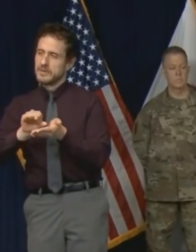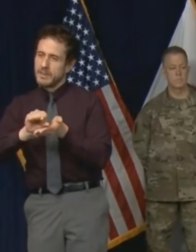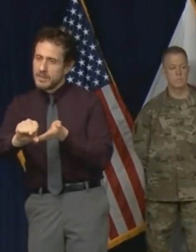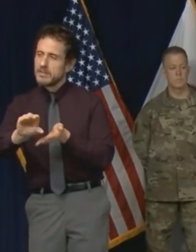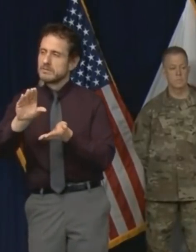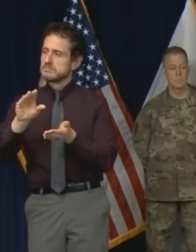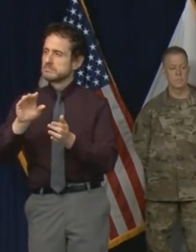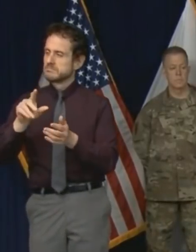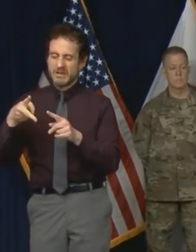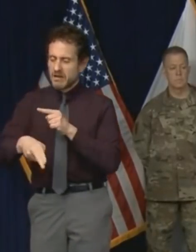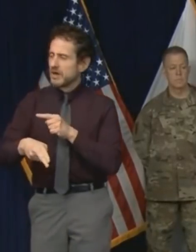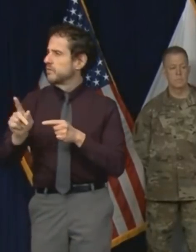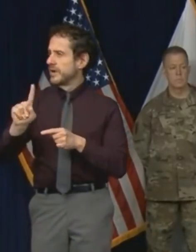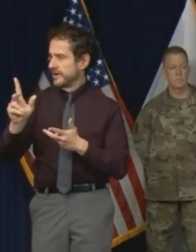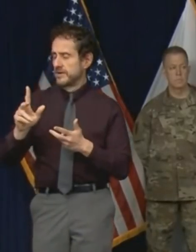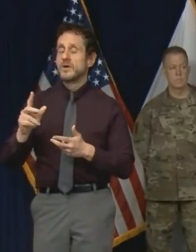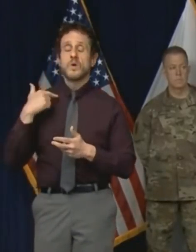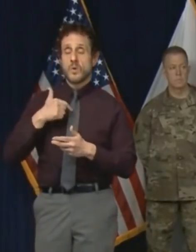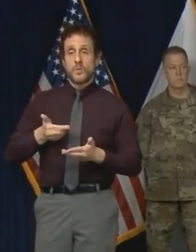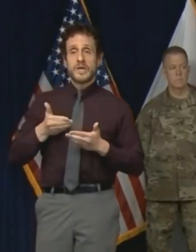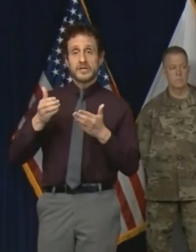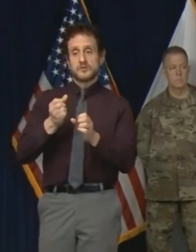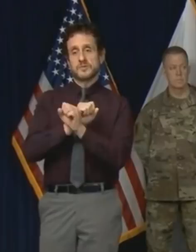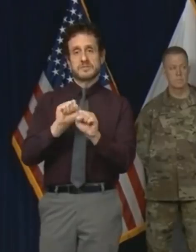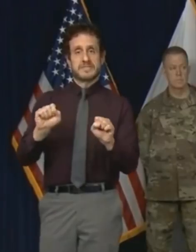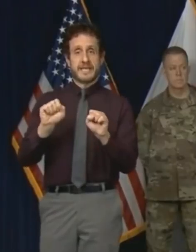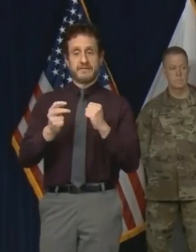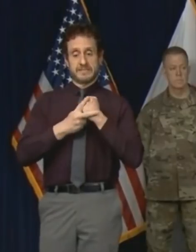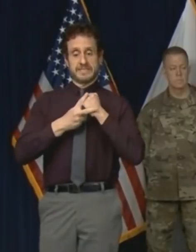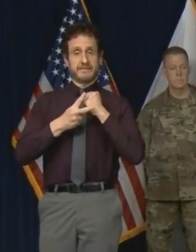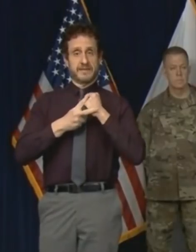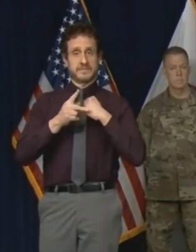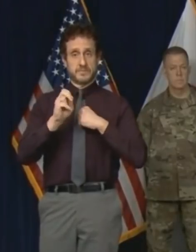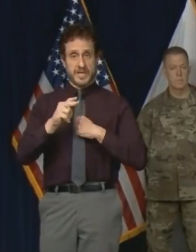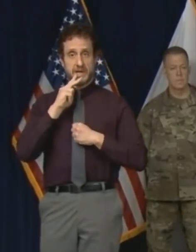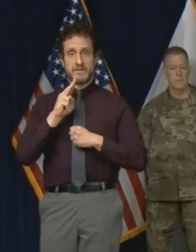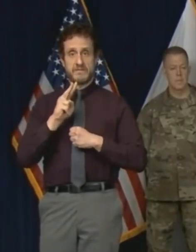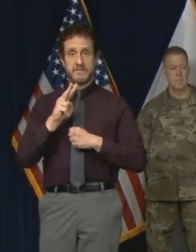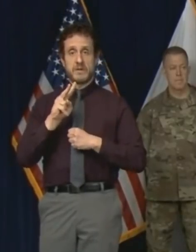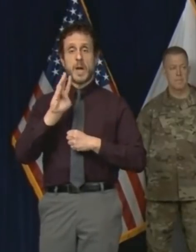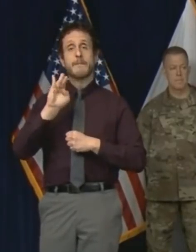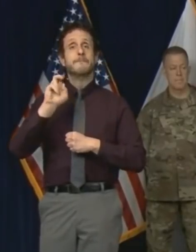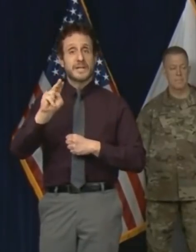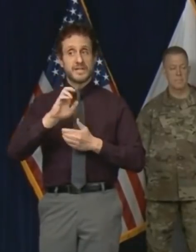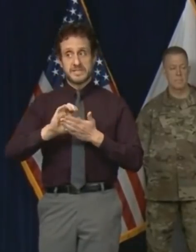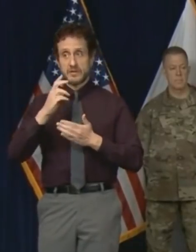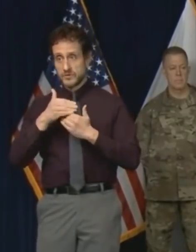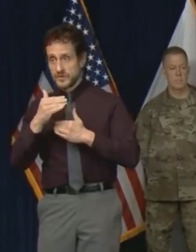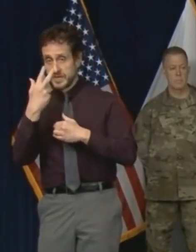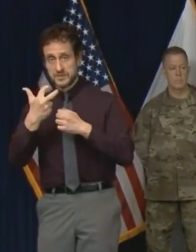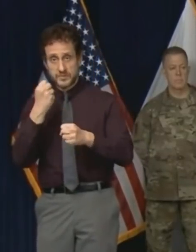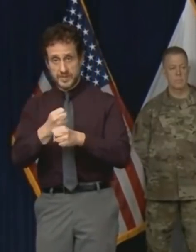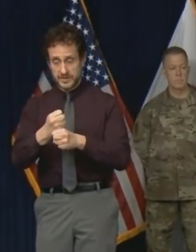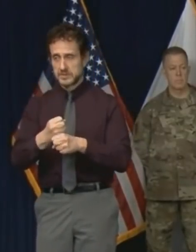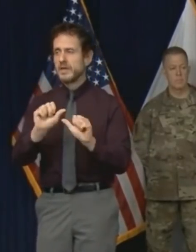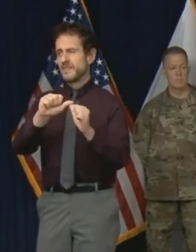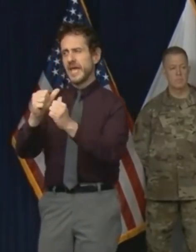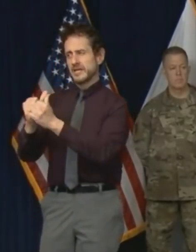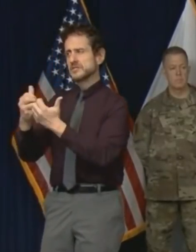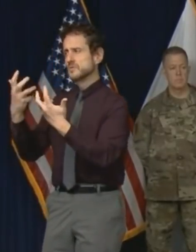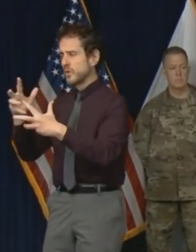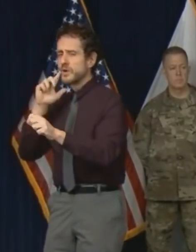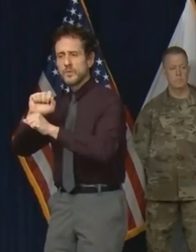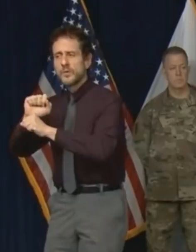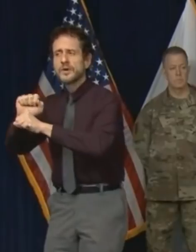secured a savings plan of nearly a billion dollars over three years, much of which our agencies were already